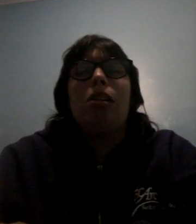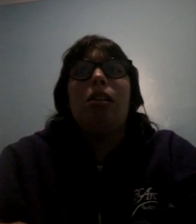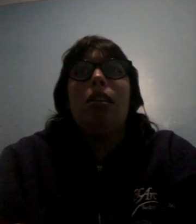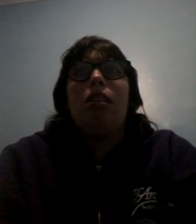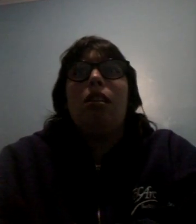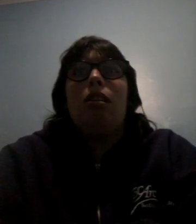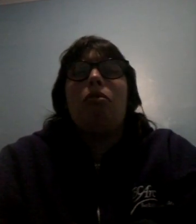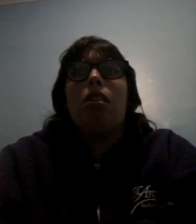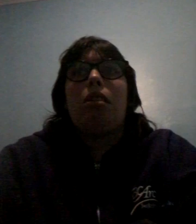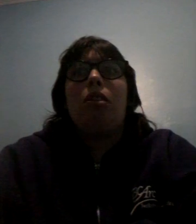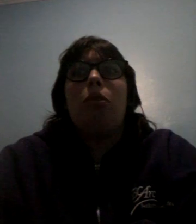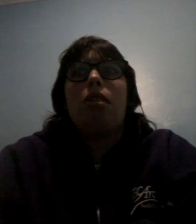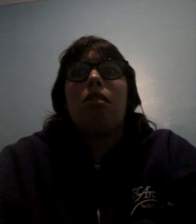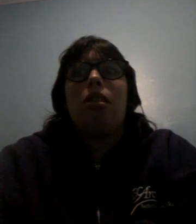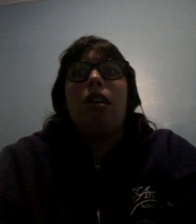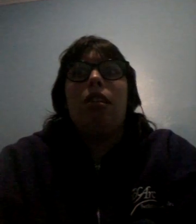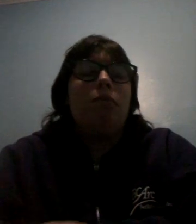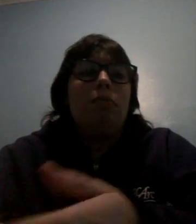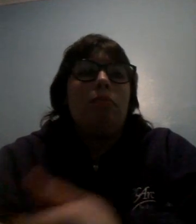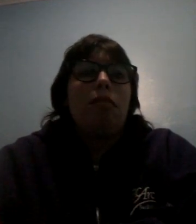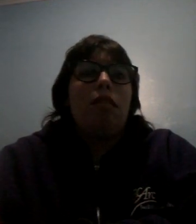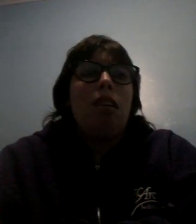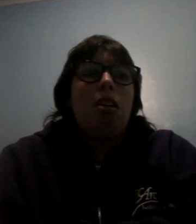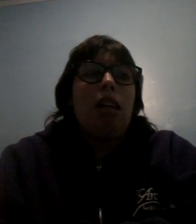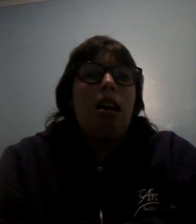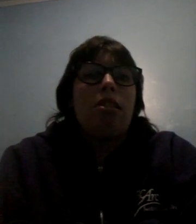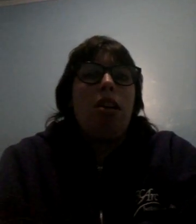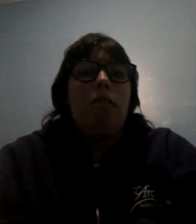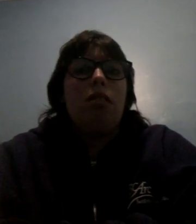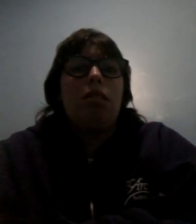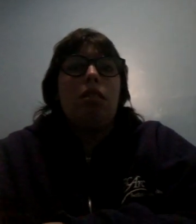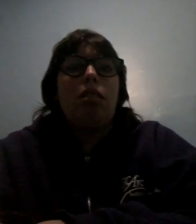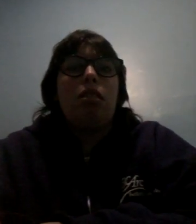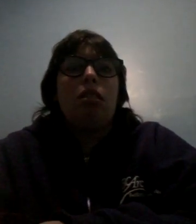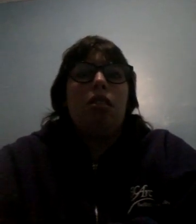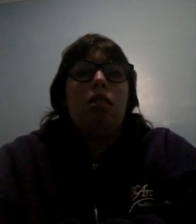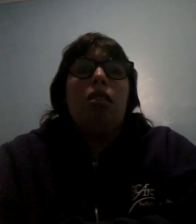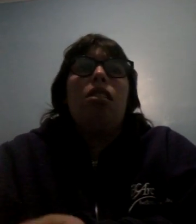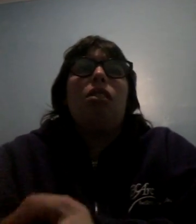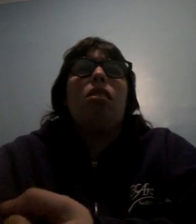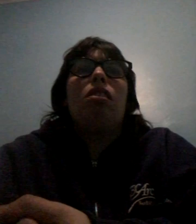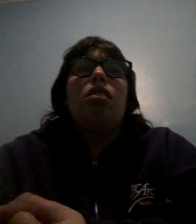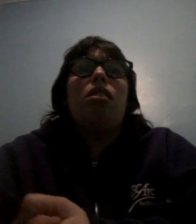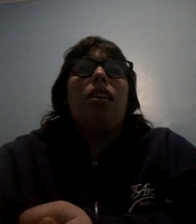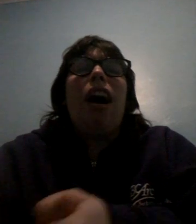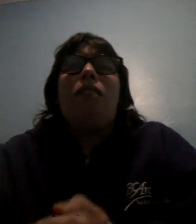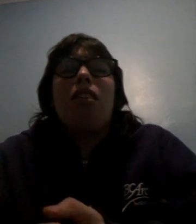for like three weeks and then I got the cast off and well I feel